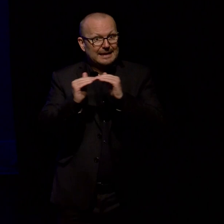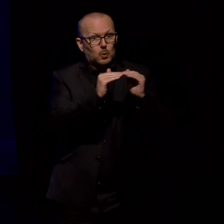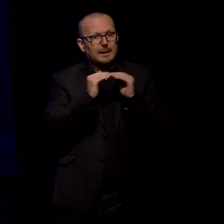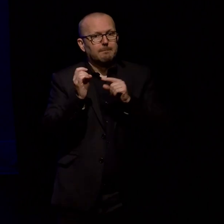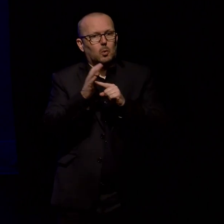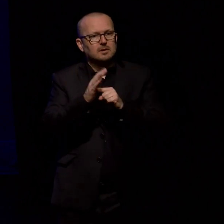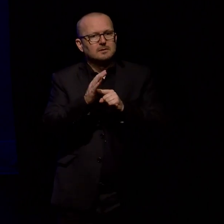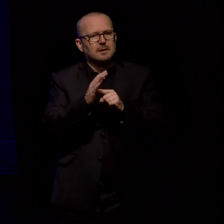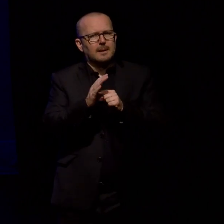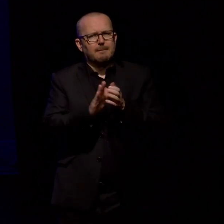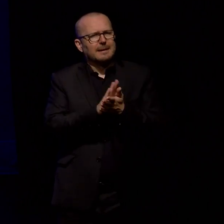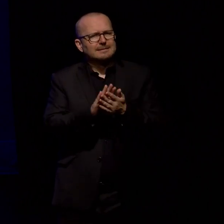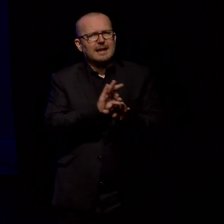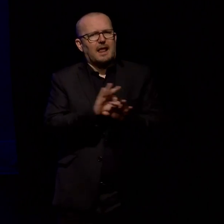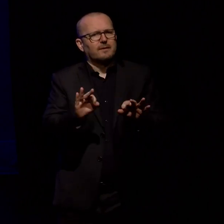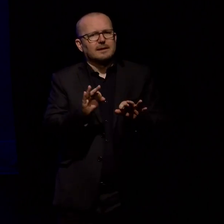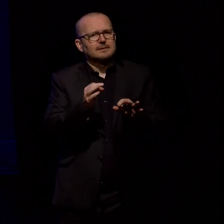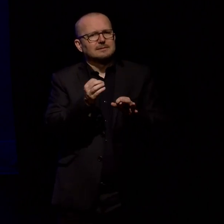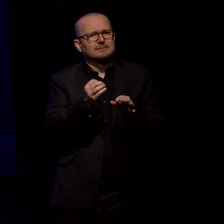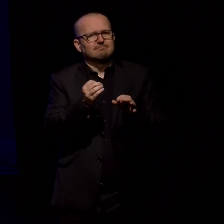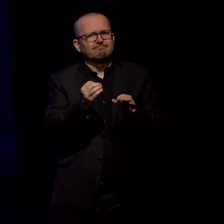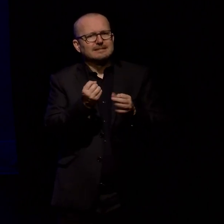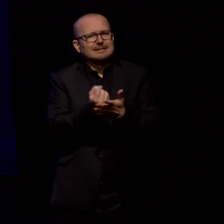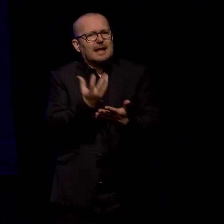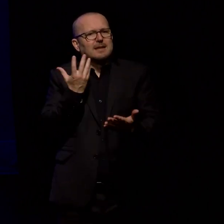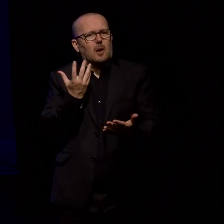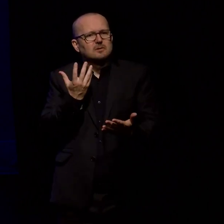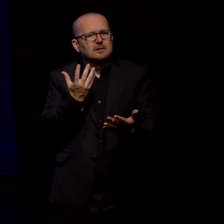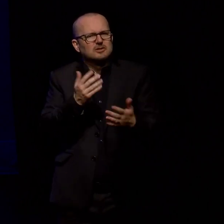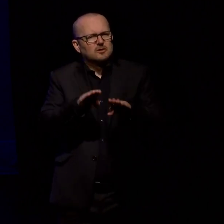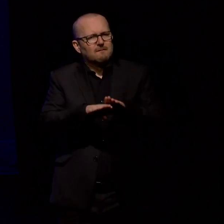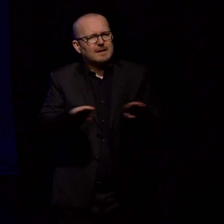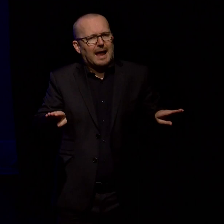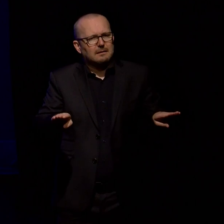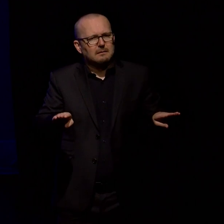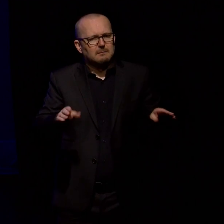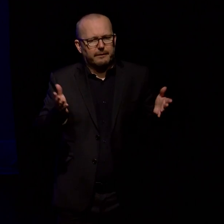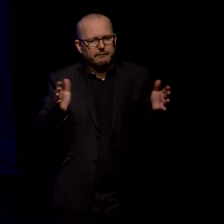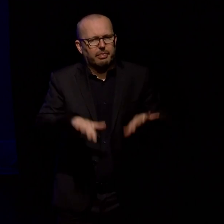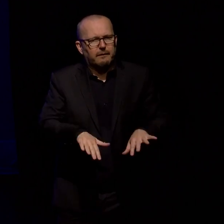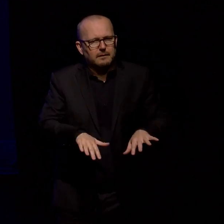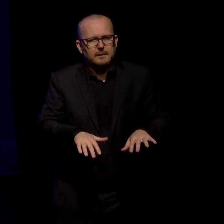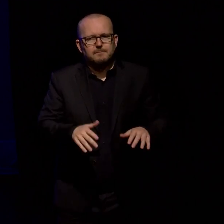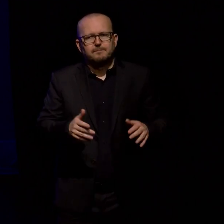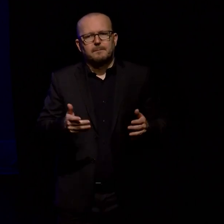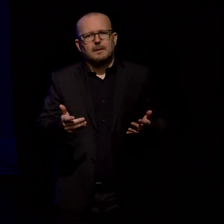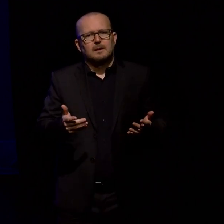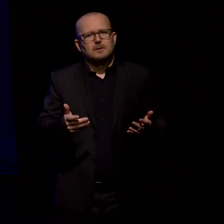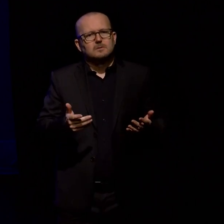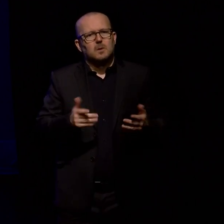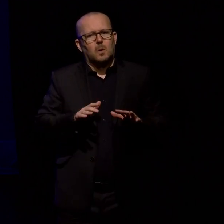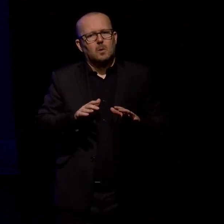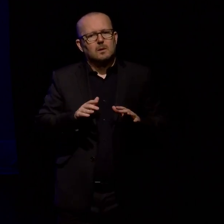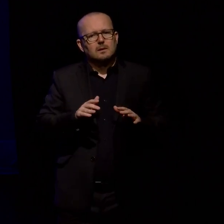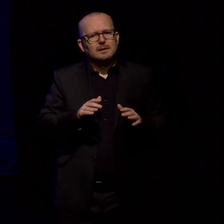and I don't want you to misunderstand me I don't think that restraint is the same thing as boring Tim